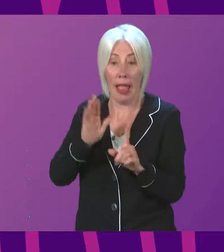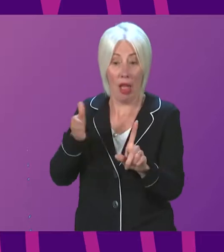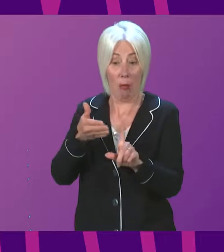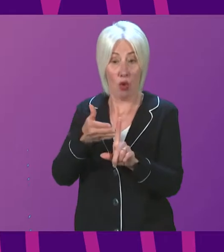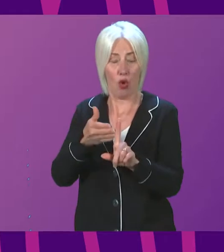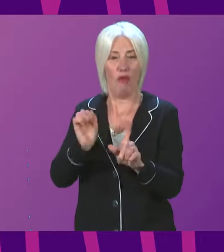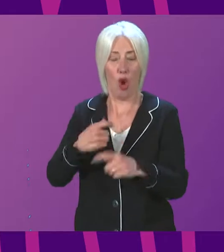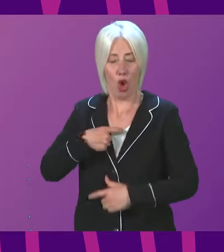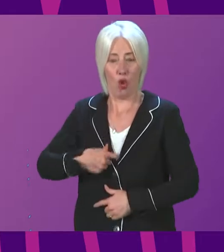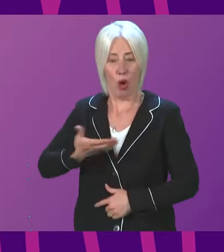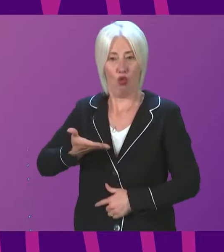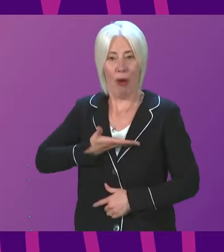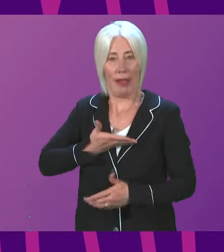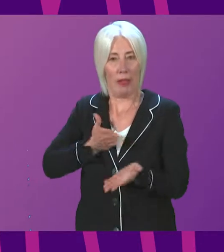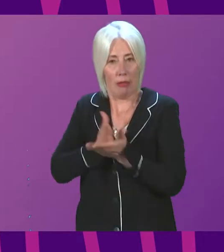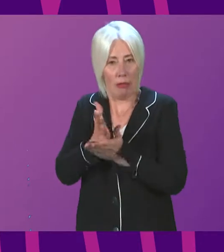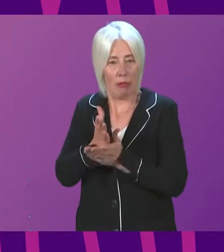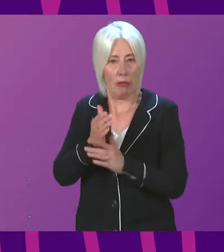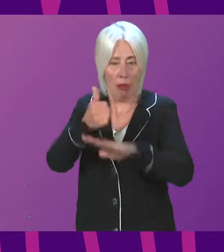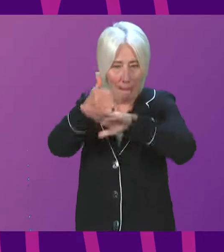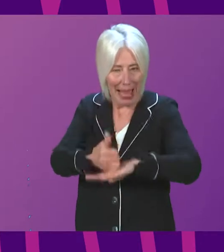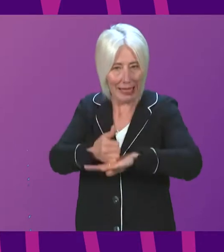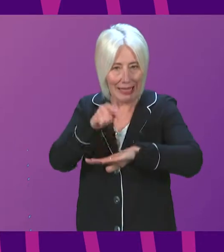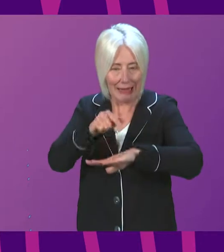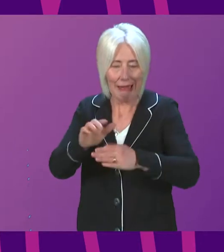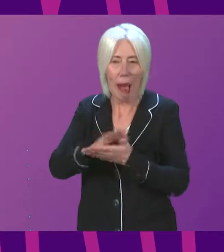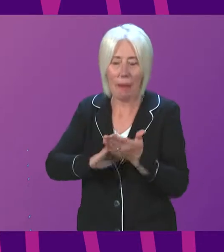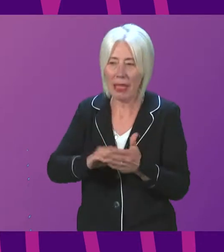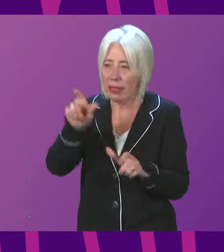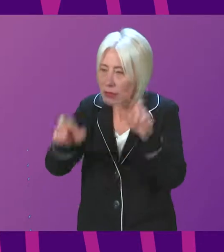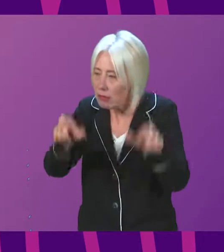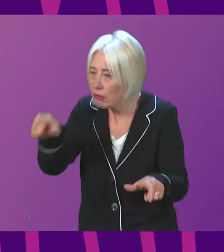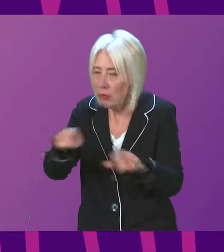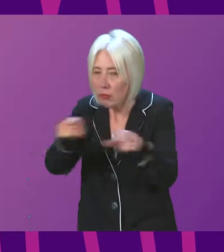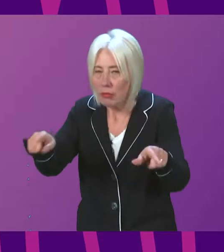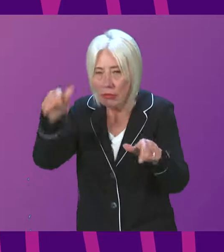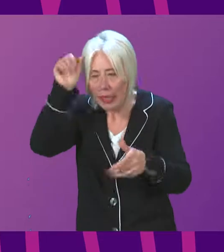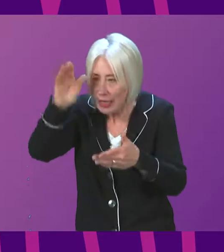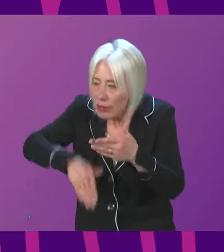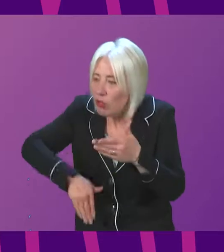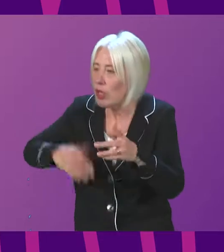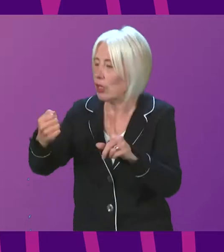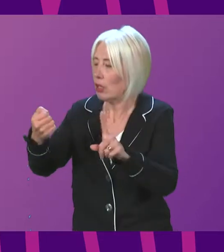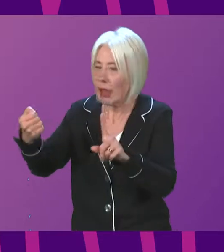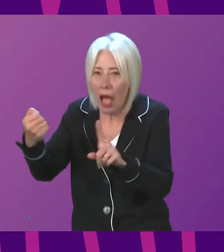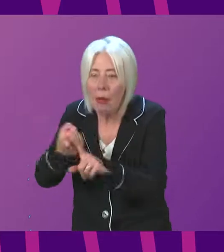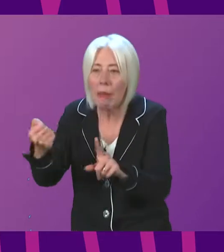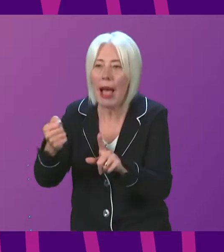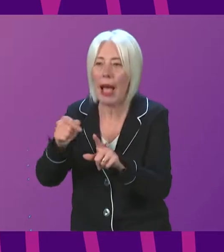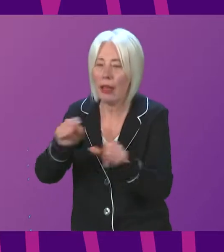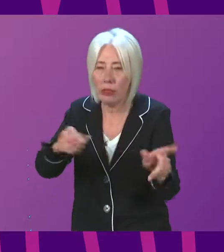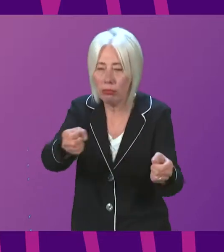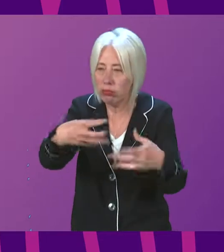inquiry is that the voices and the experiences and the impacts of the